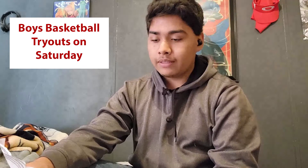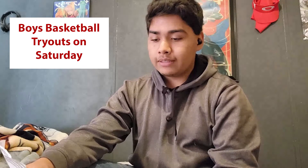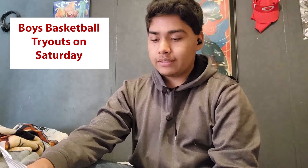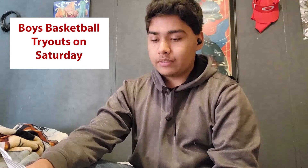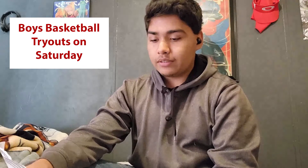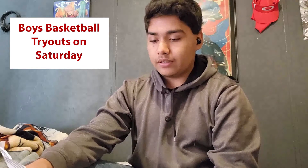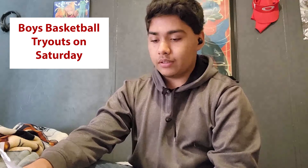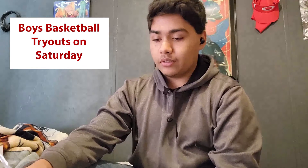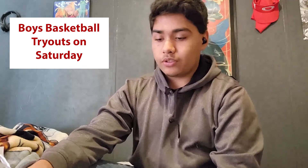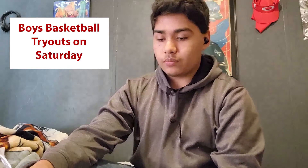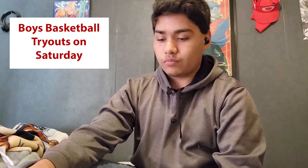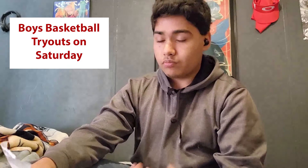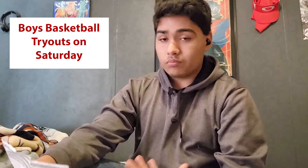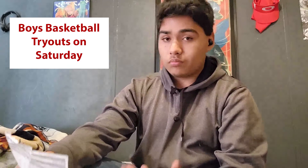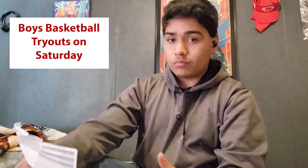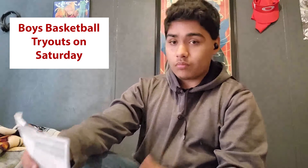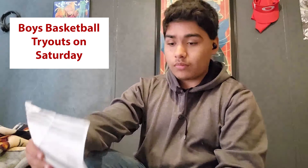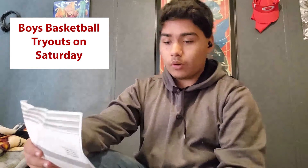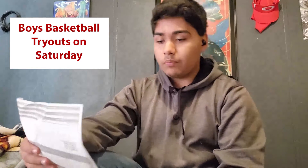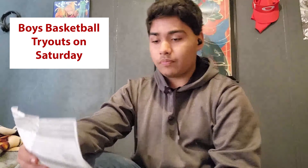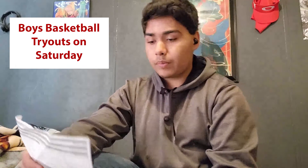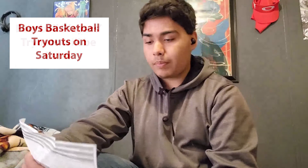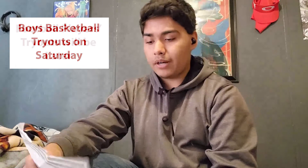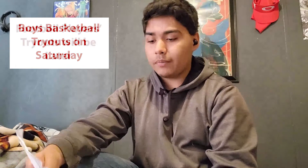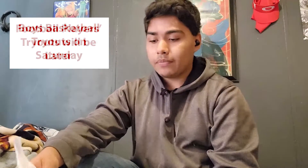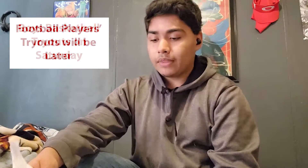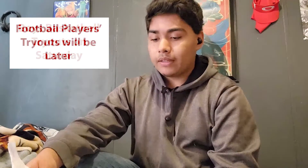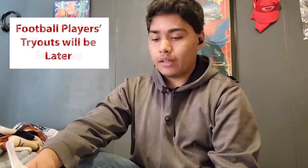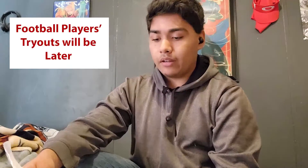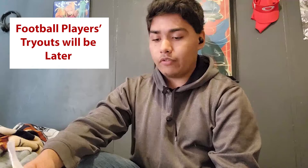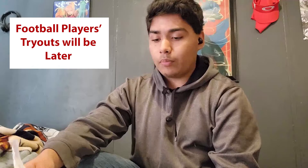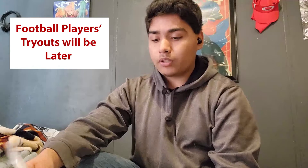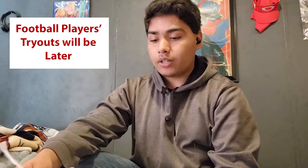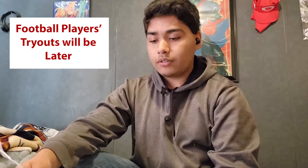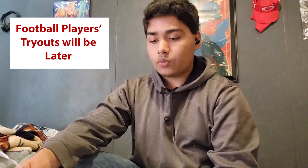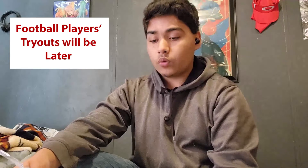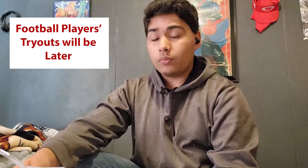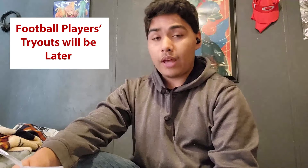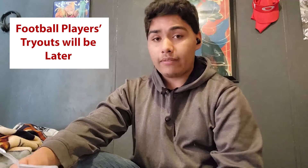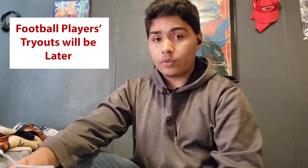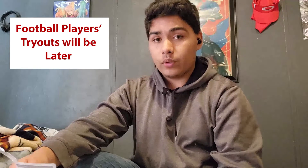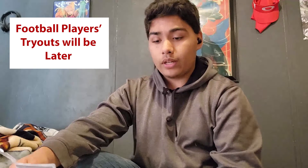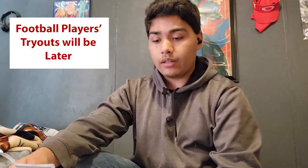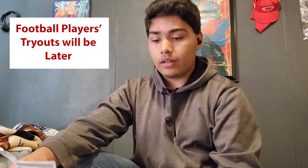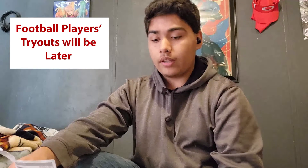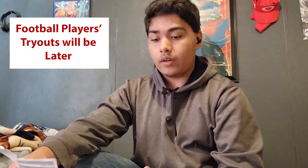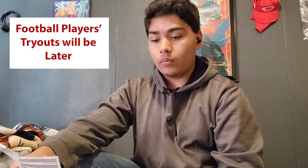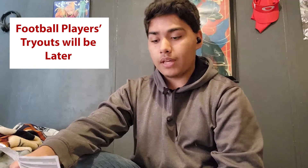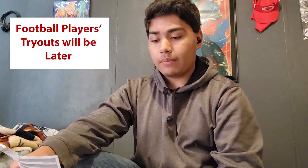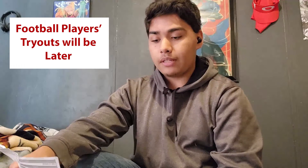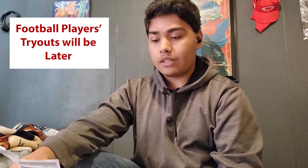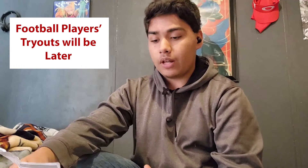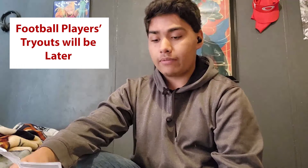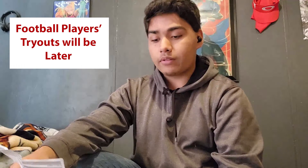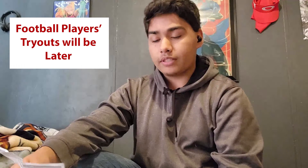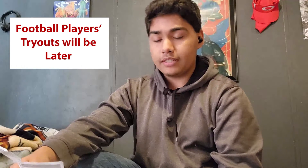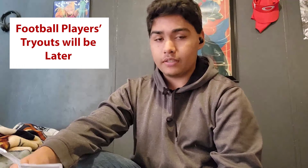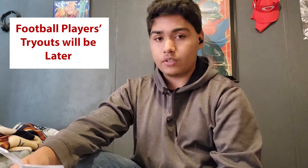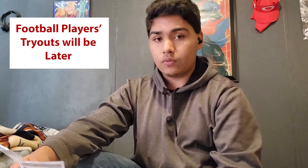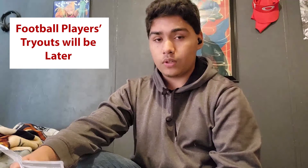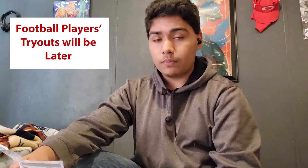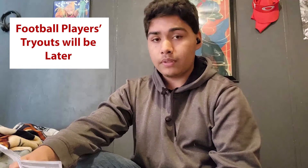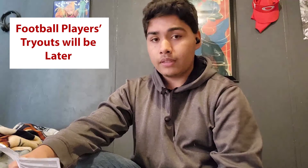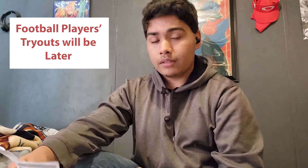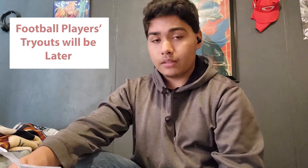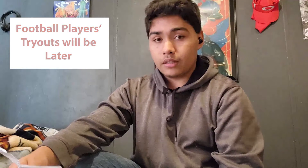clothing. Just, you know, be prepared. And football tryouts will have to wait. They won't be happening until after the